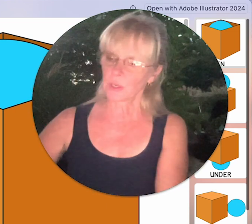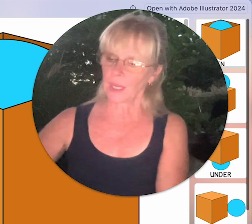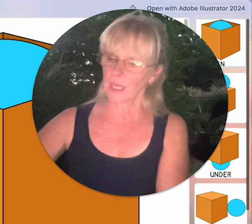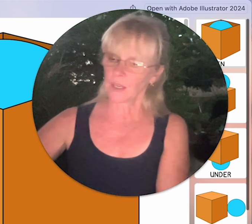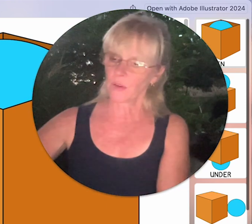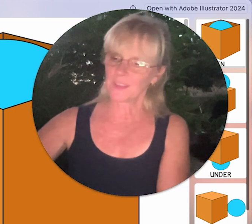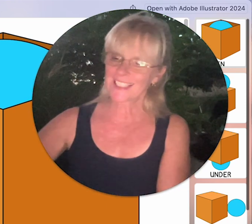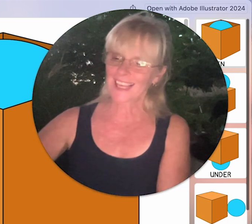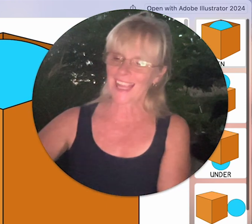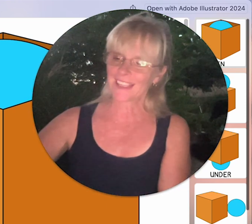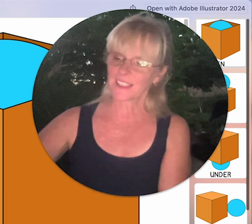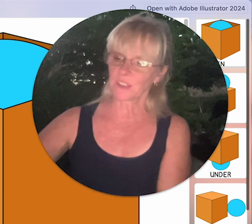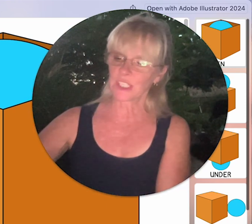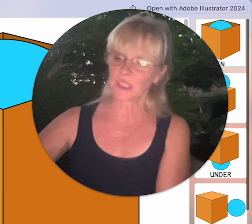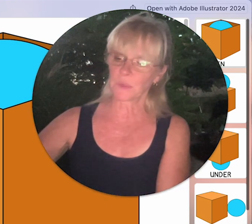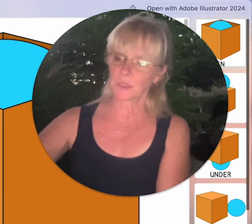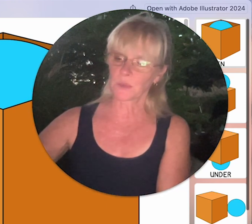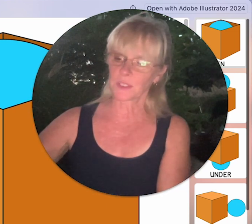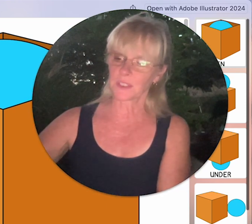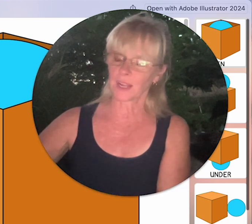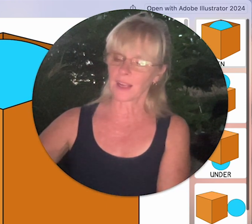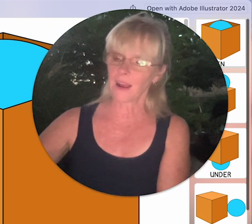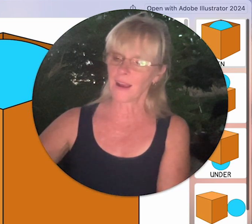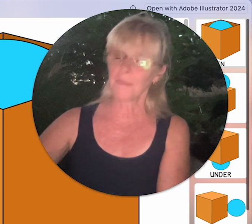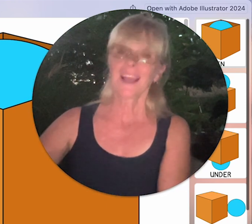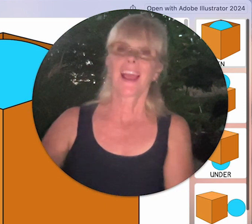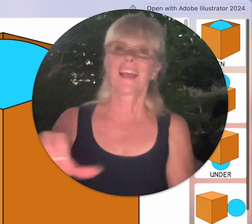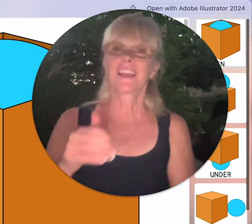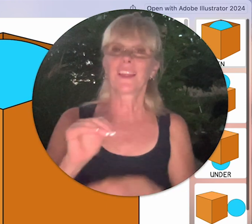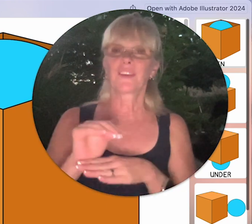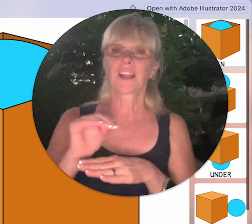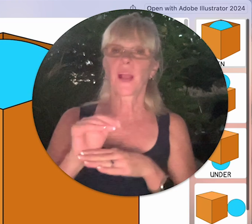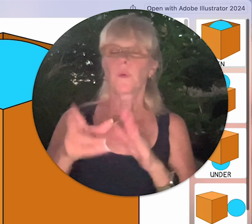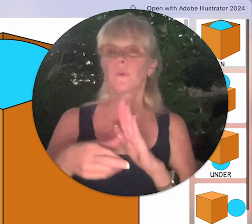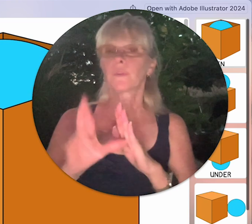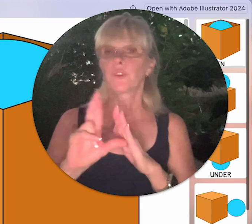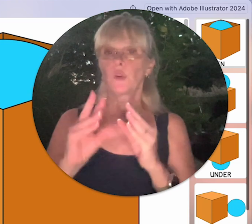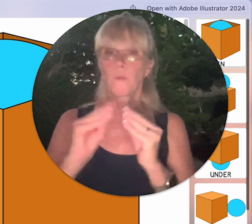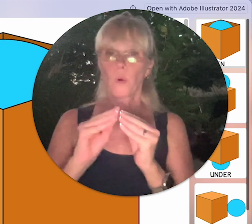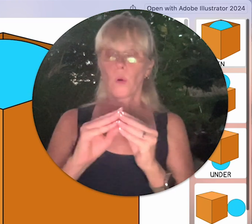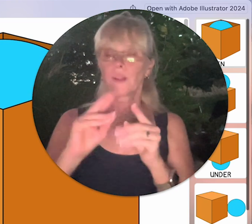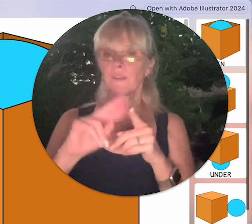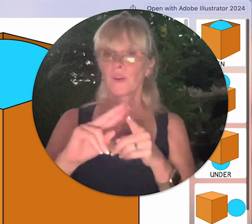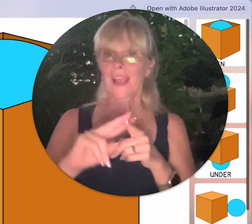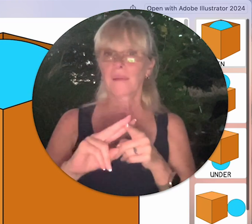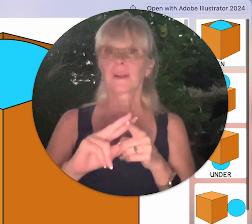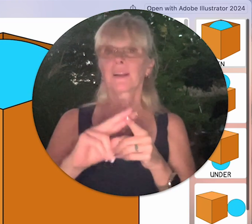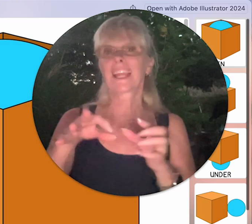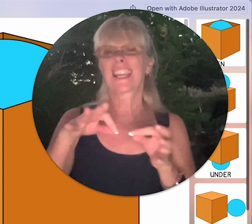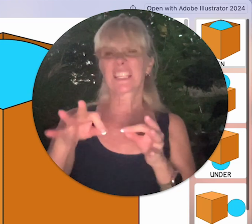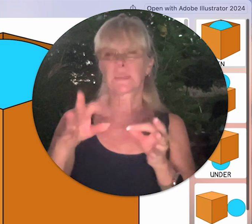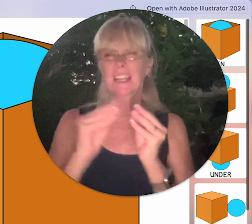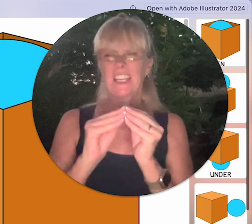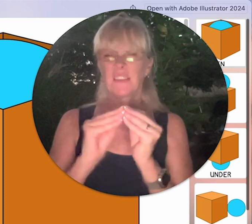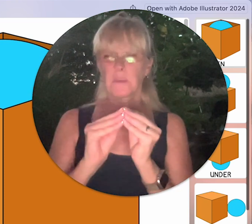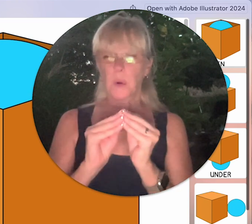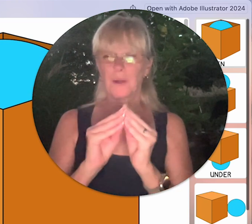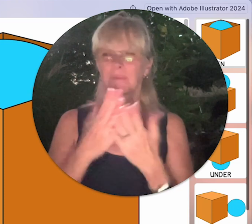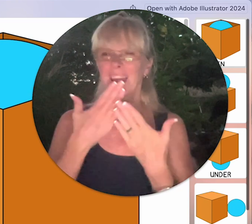and go visit aslteachingresources.com and another night we will review more of the vocabulary and explain even more thank